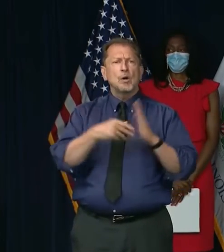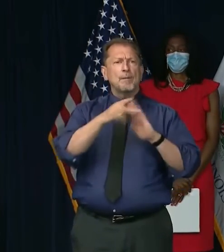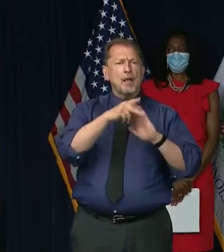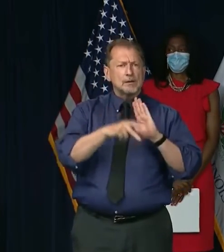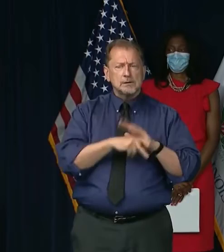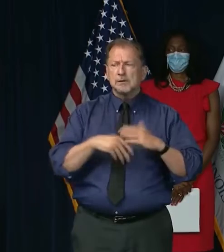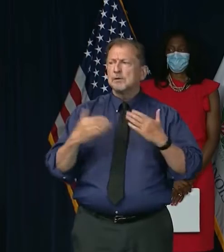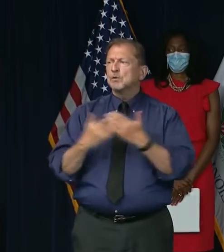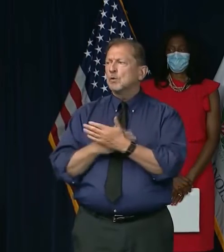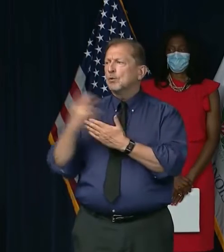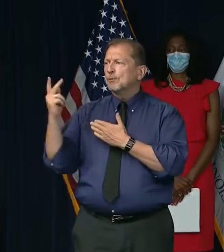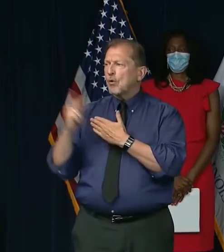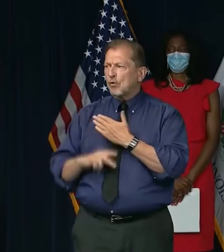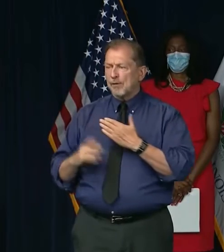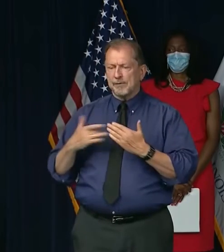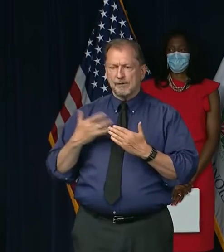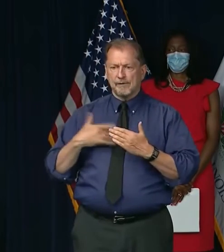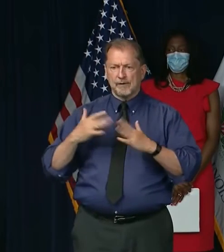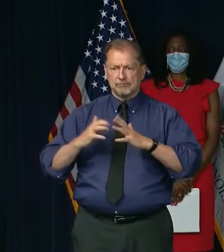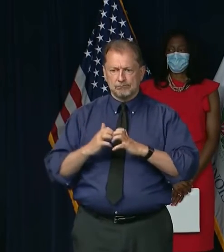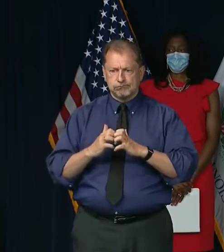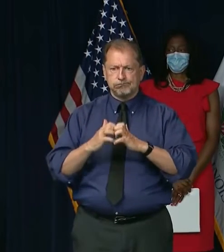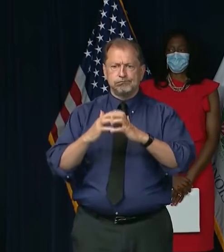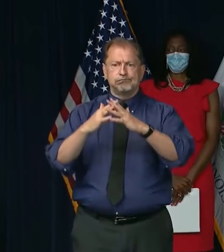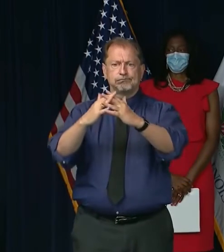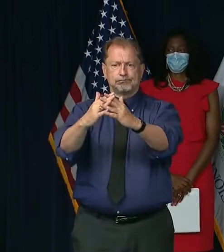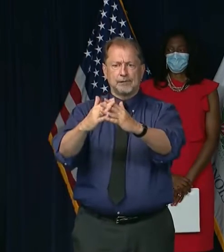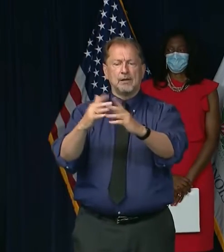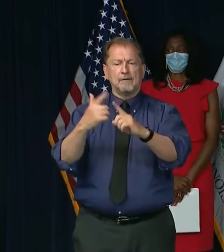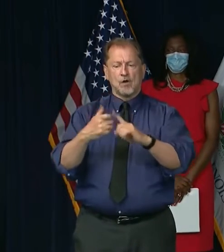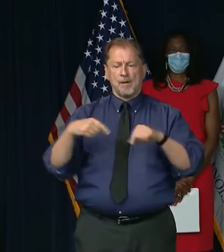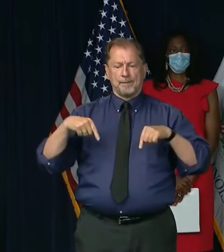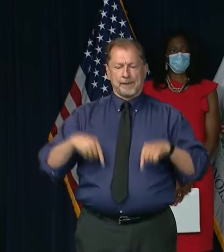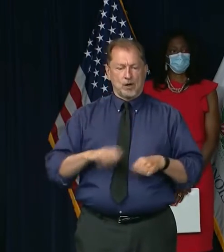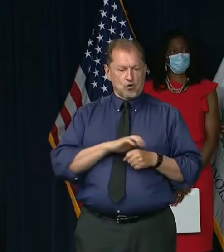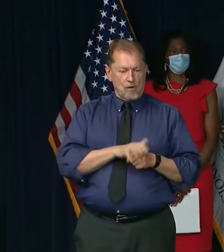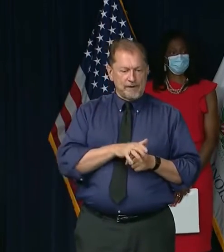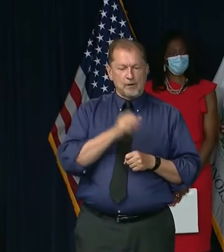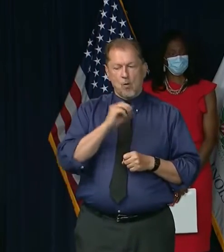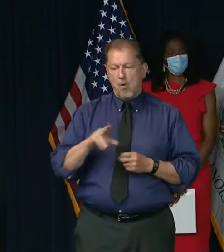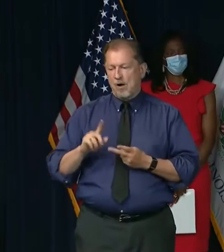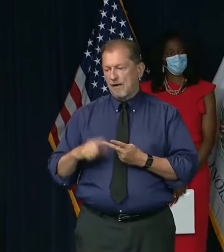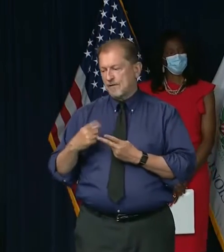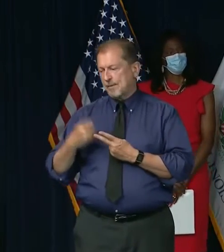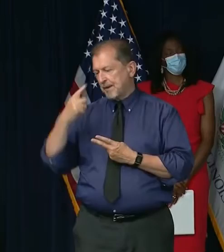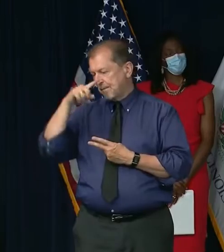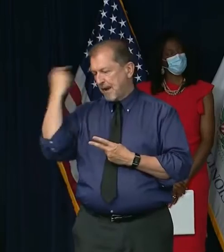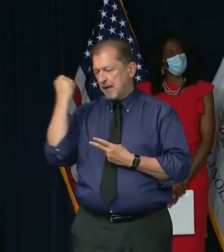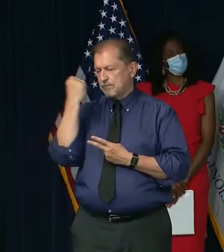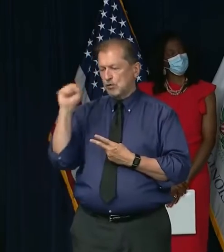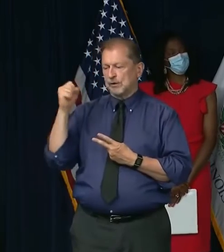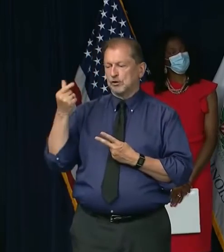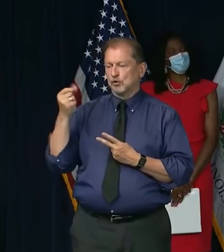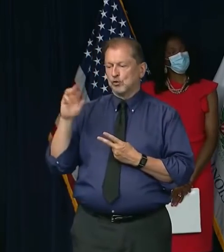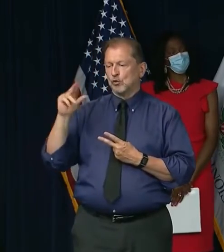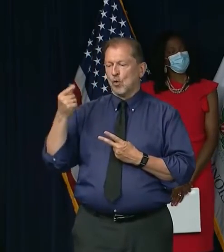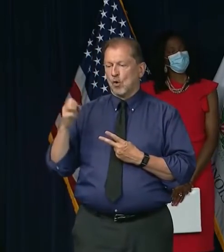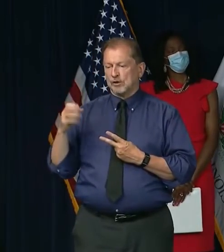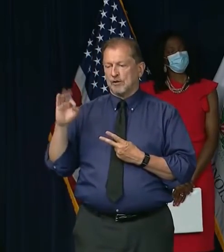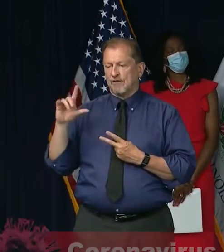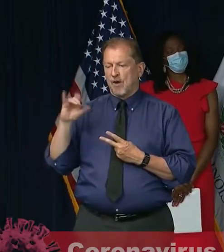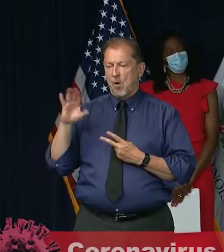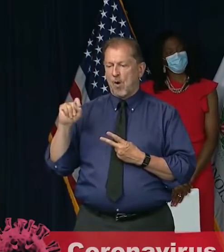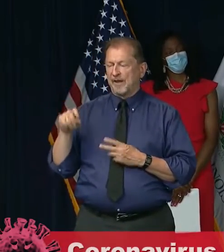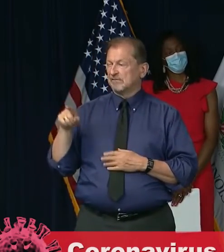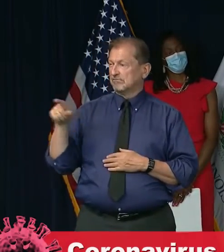and say they emerged because of the COVID crisis or the George Floyd response? Oh, wow. This is a philosophical question,